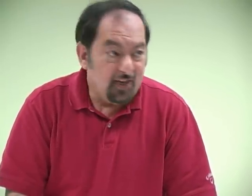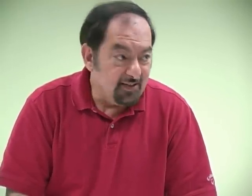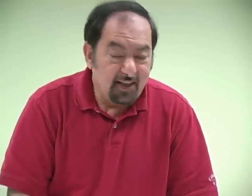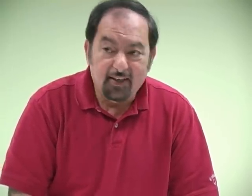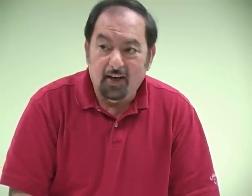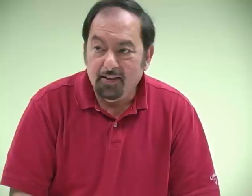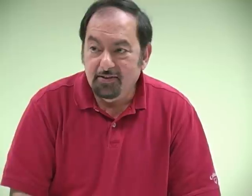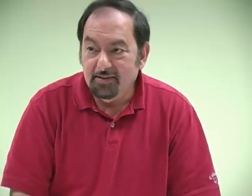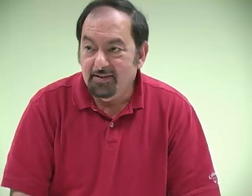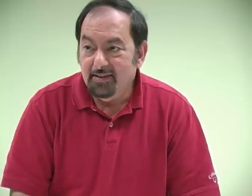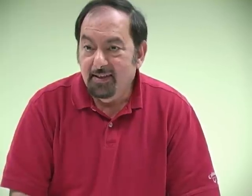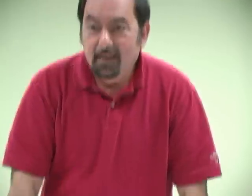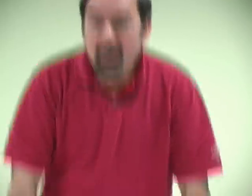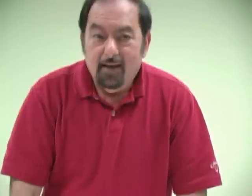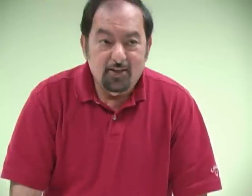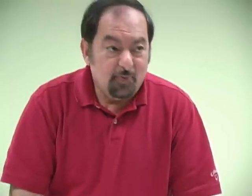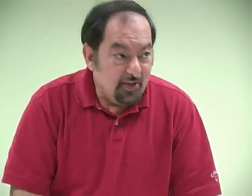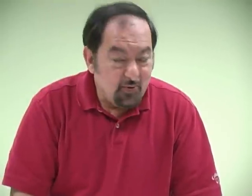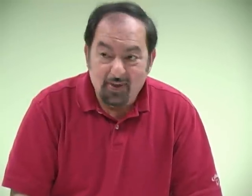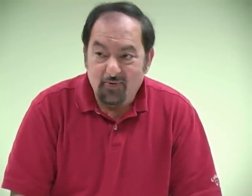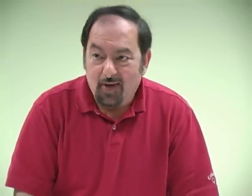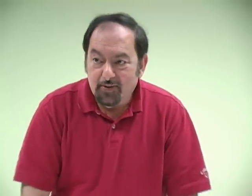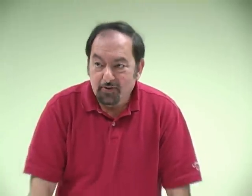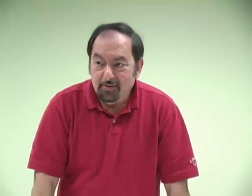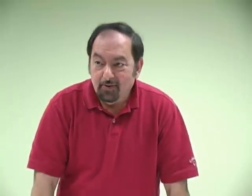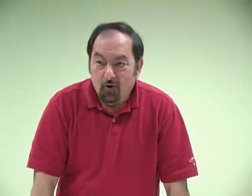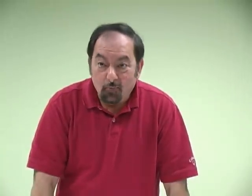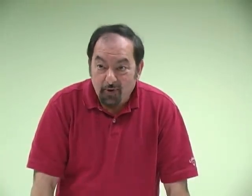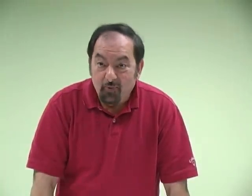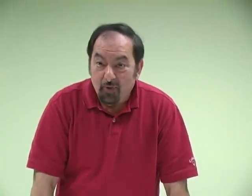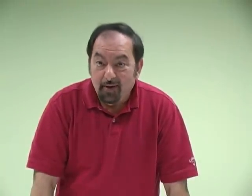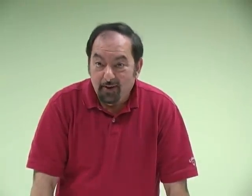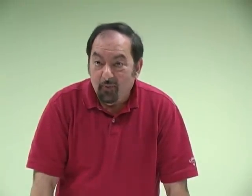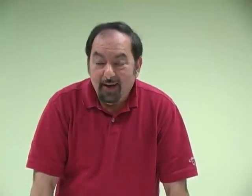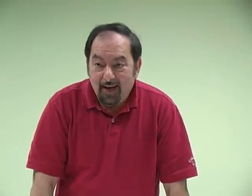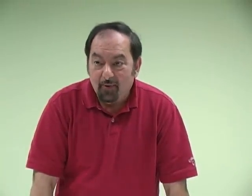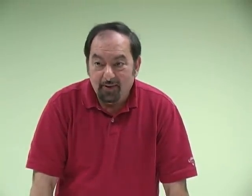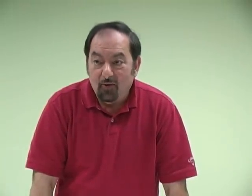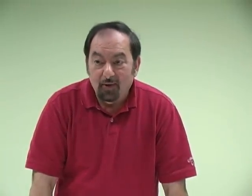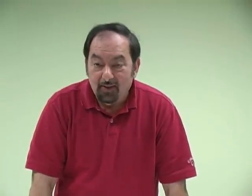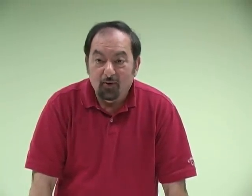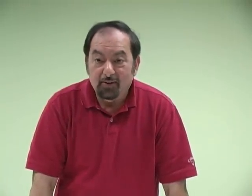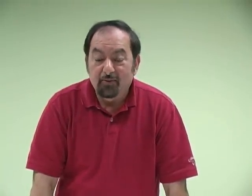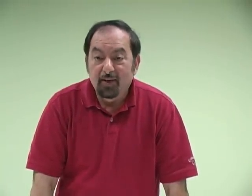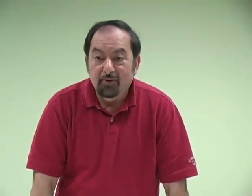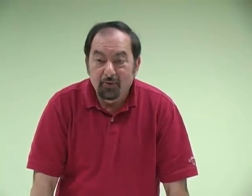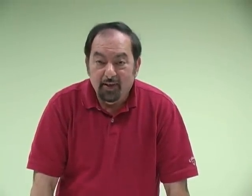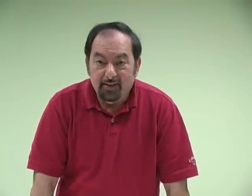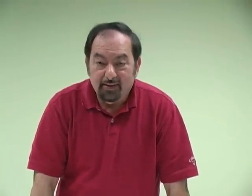a child psychologist, a spiritual advisor. All put in one, in one hour. Only the Lord can really do that.